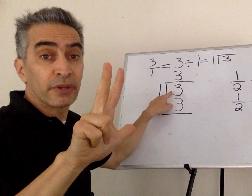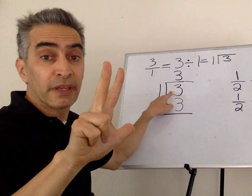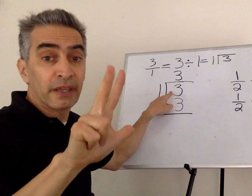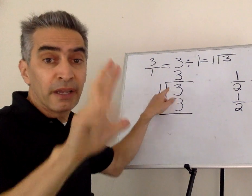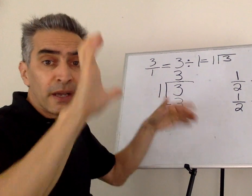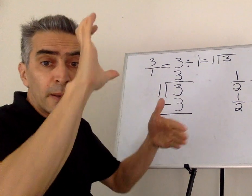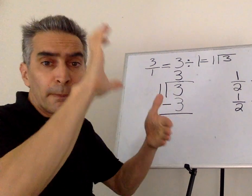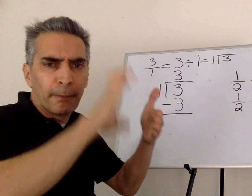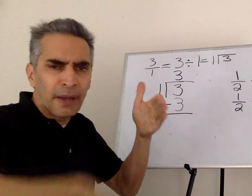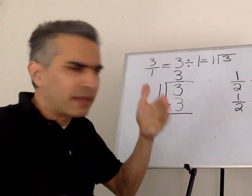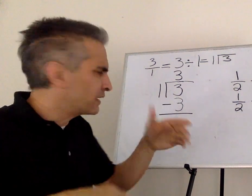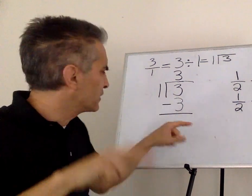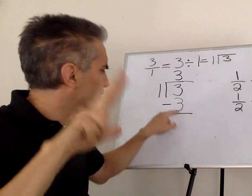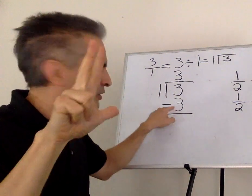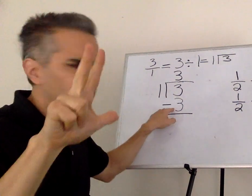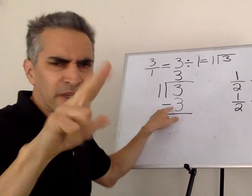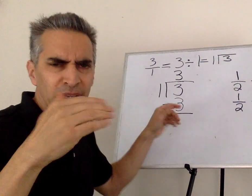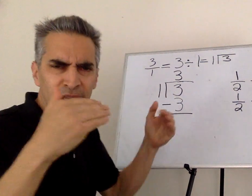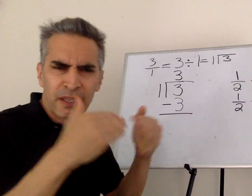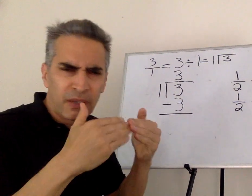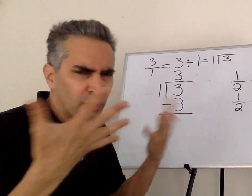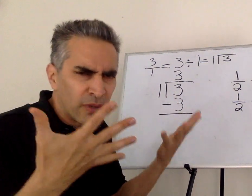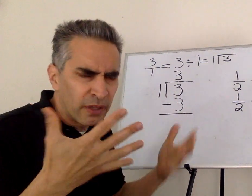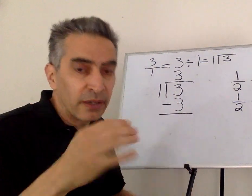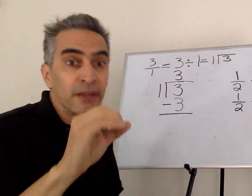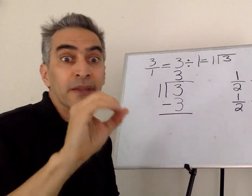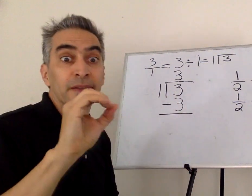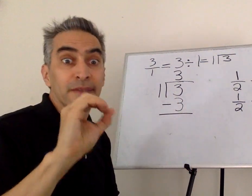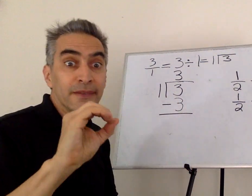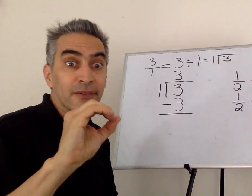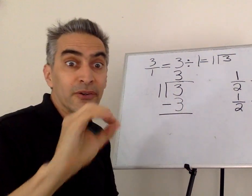Three minus three equals zero.